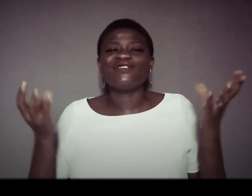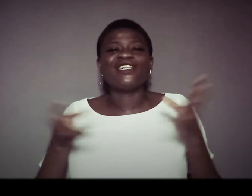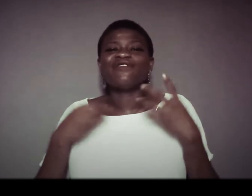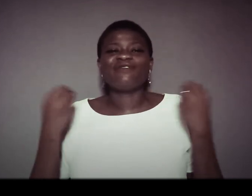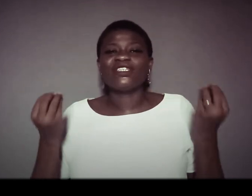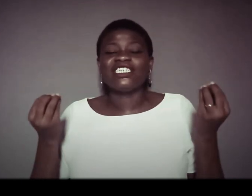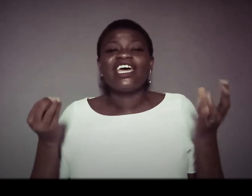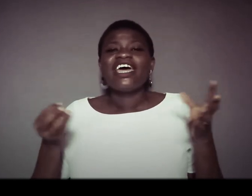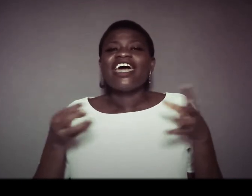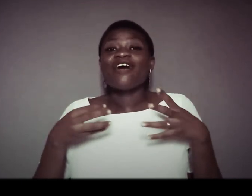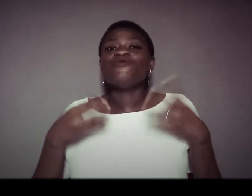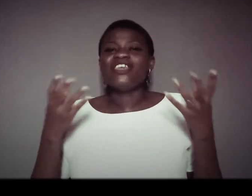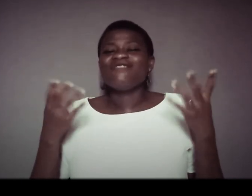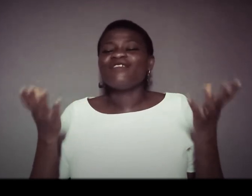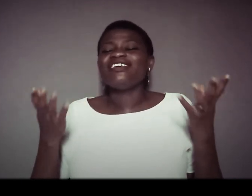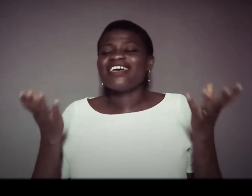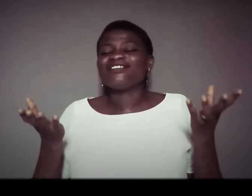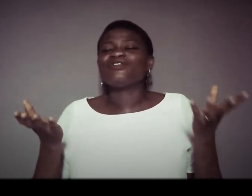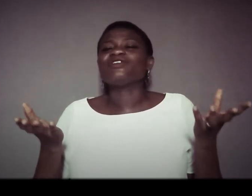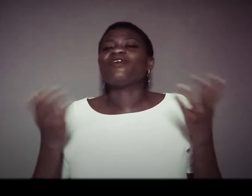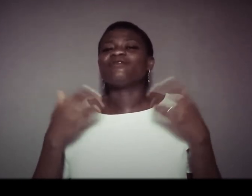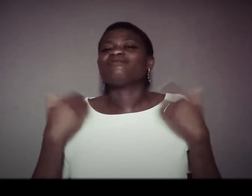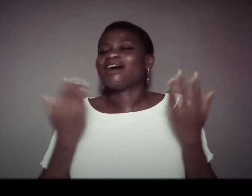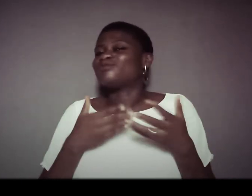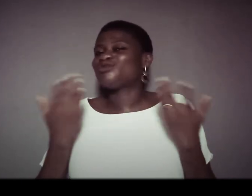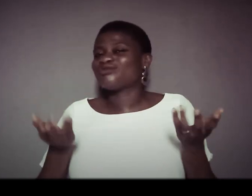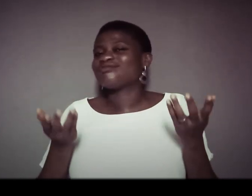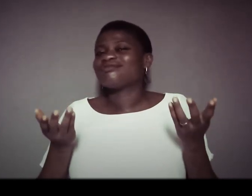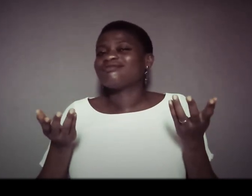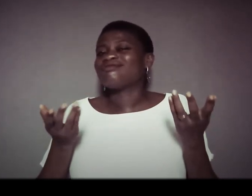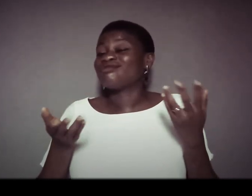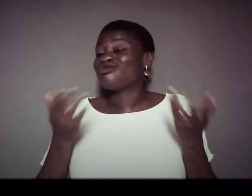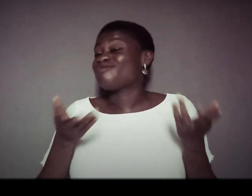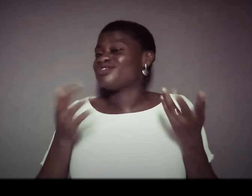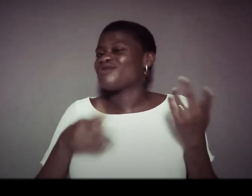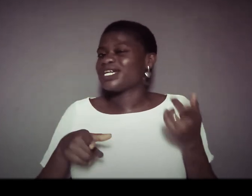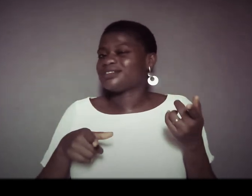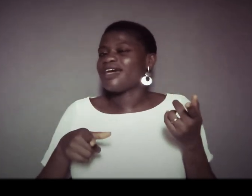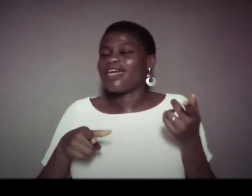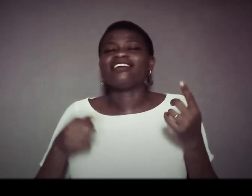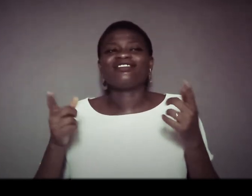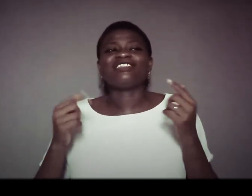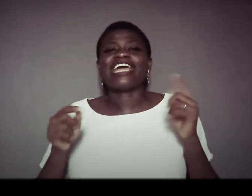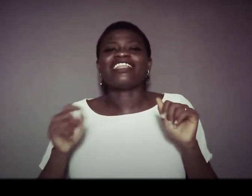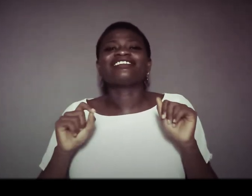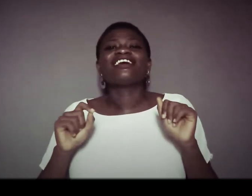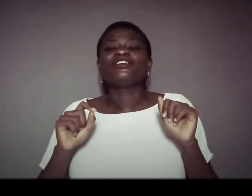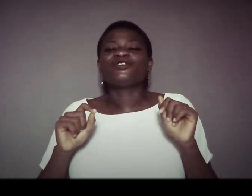we love everybody uh we we yes you know now i'm two no two but one ahead stuff like that so